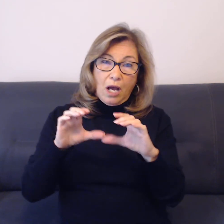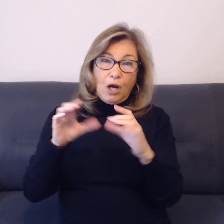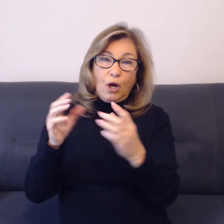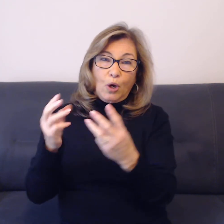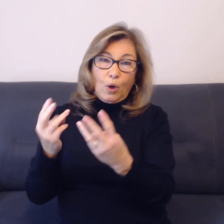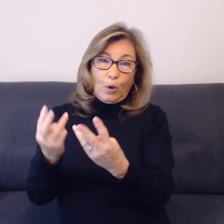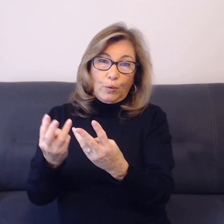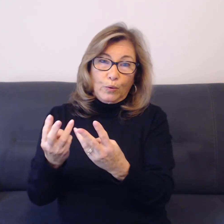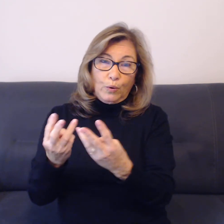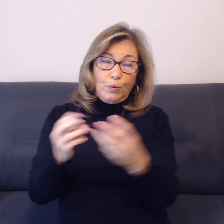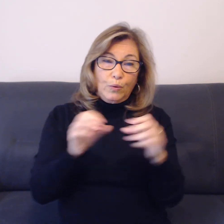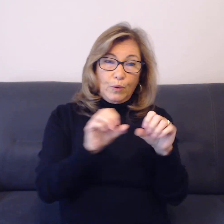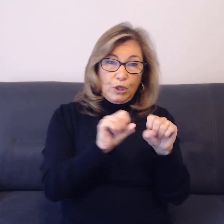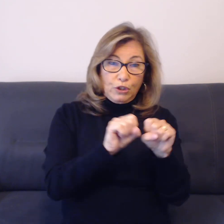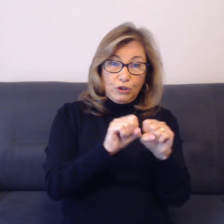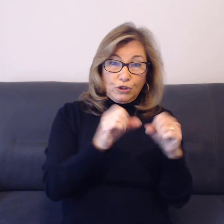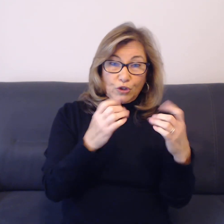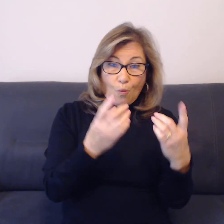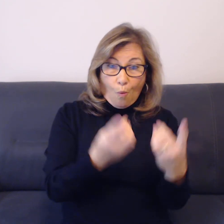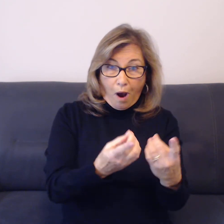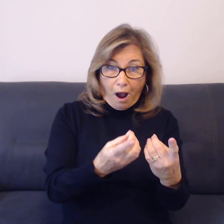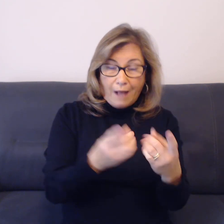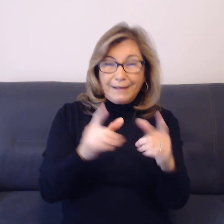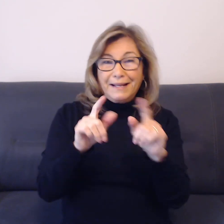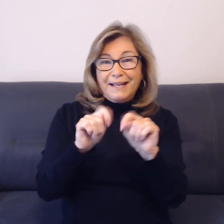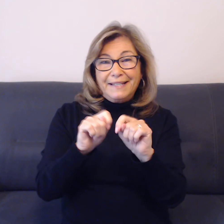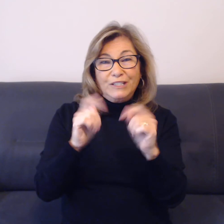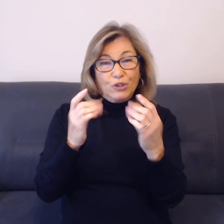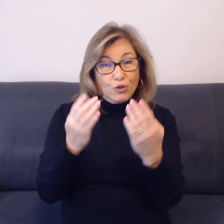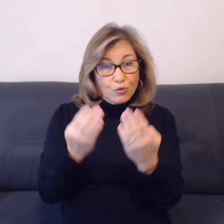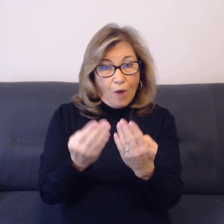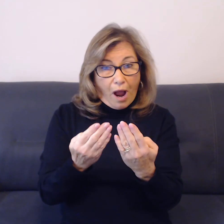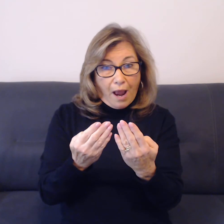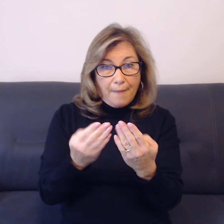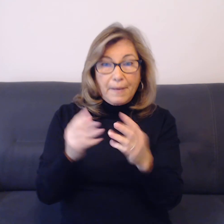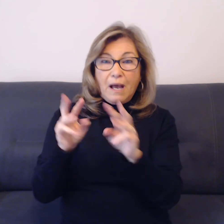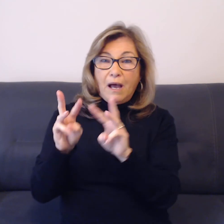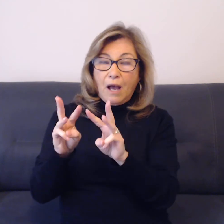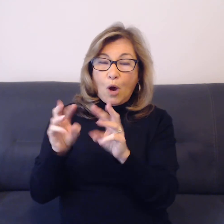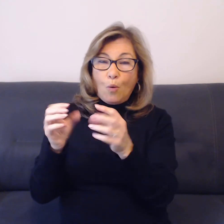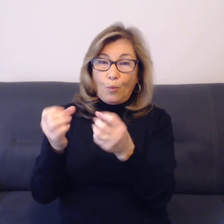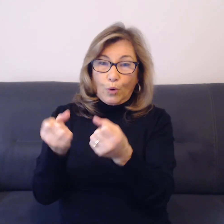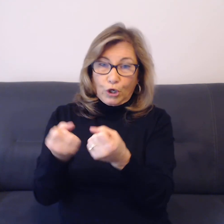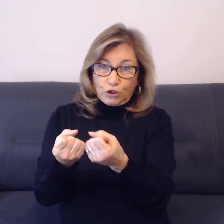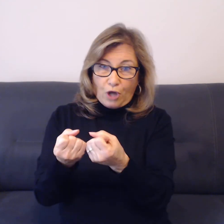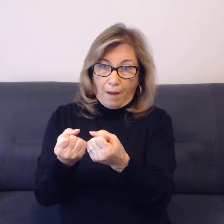Squad. Tribe. Workshop. Number one.